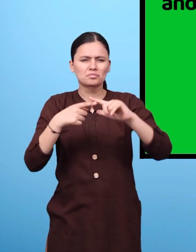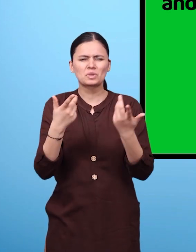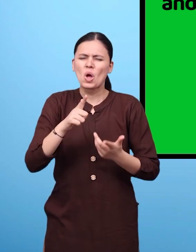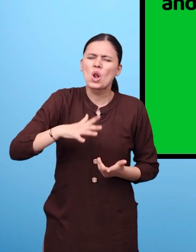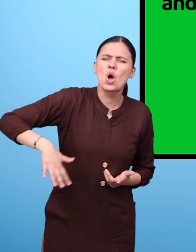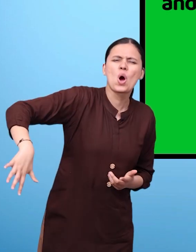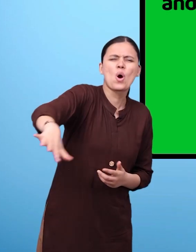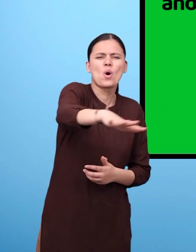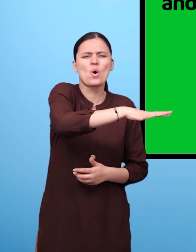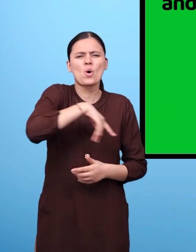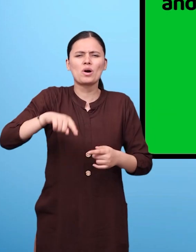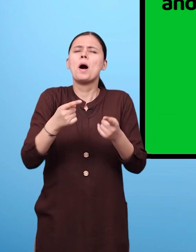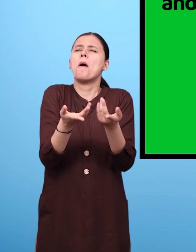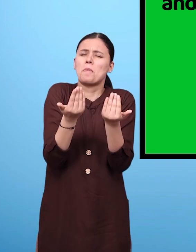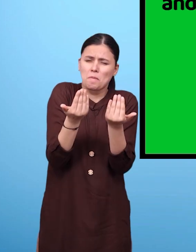about locally available instruments